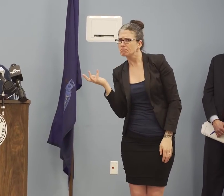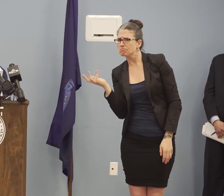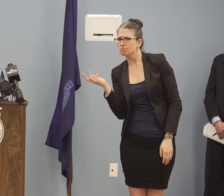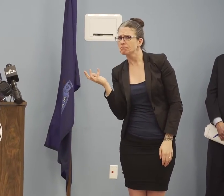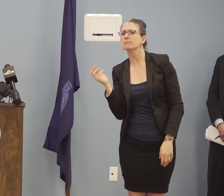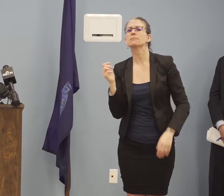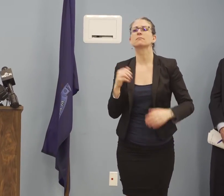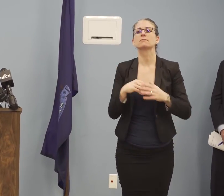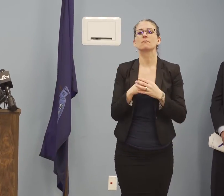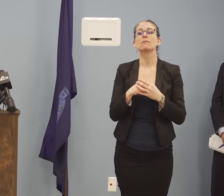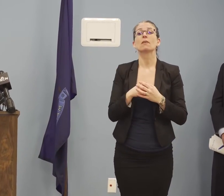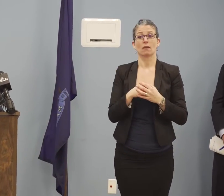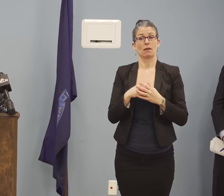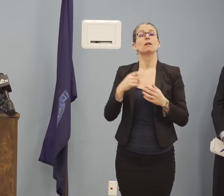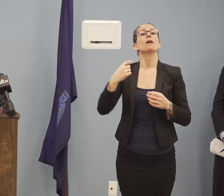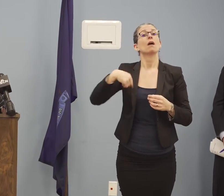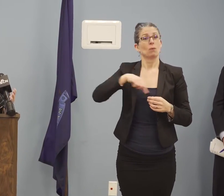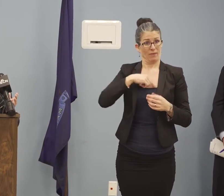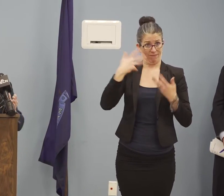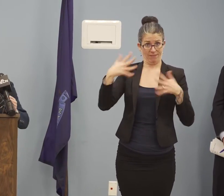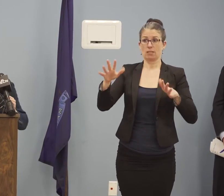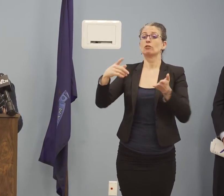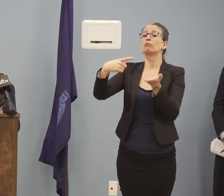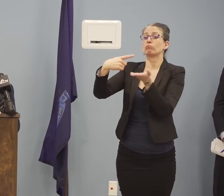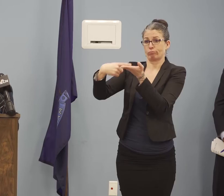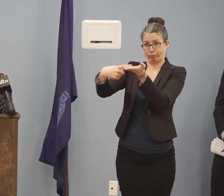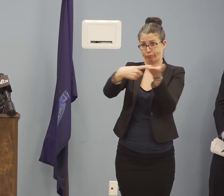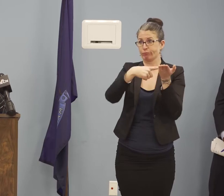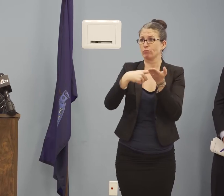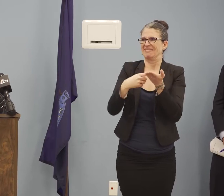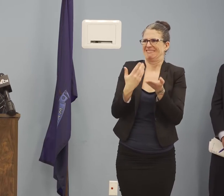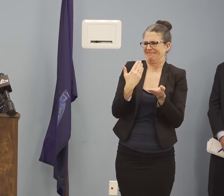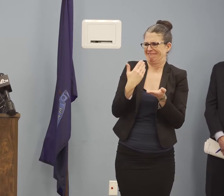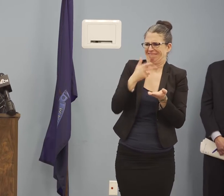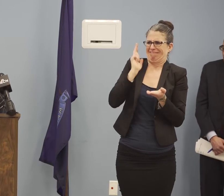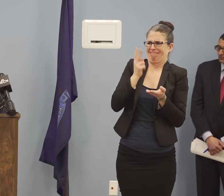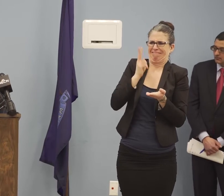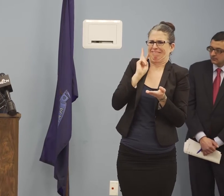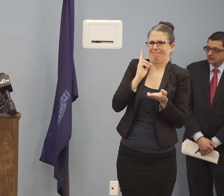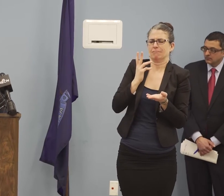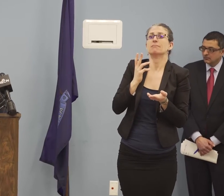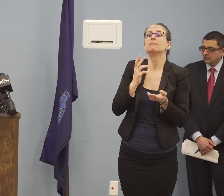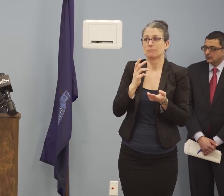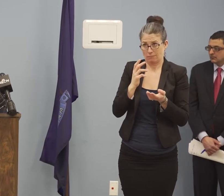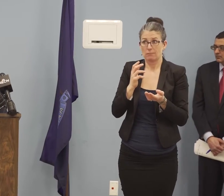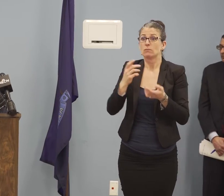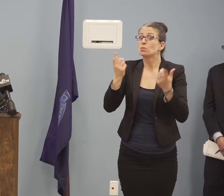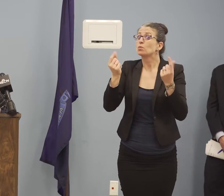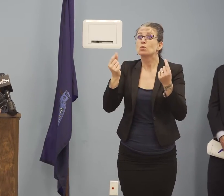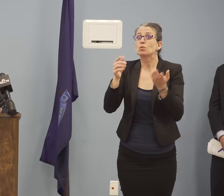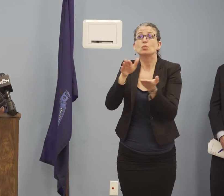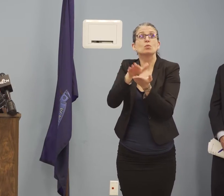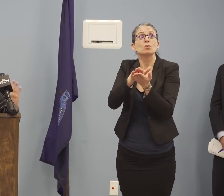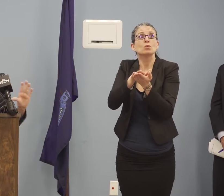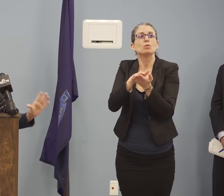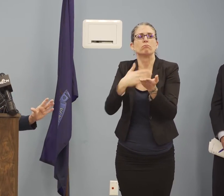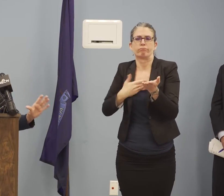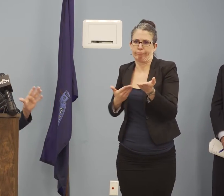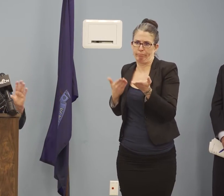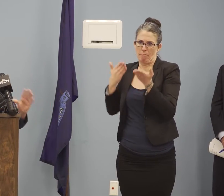close for the time being. But not, or not close, classroom instruction and for the time being. There's a difference.